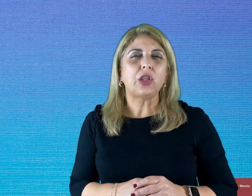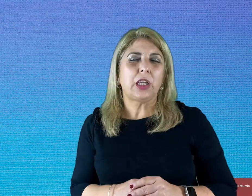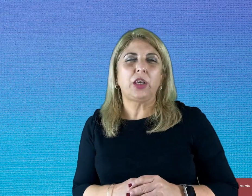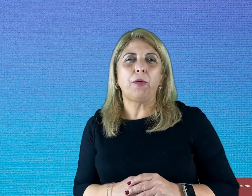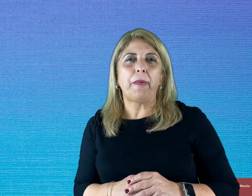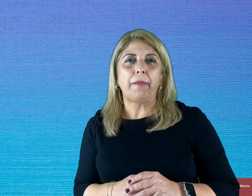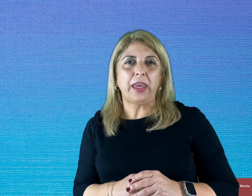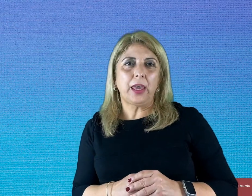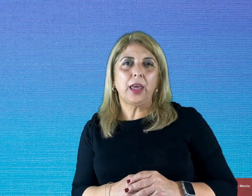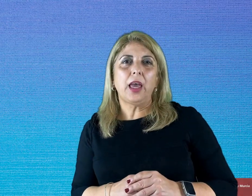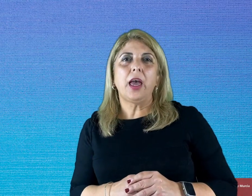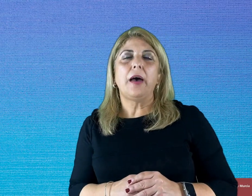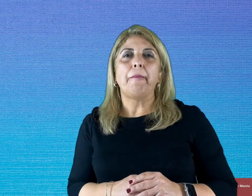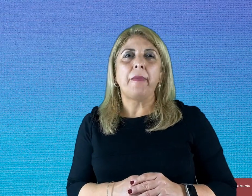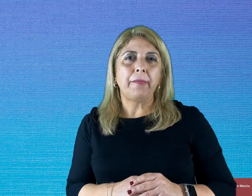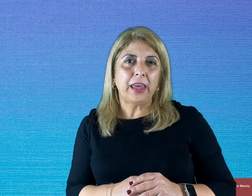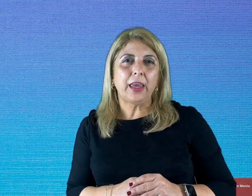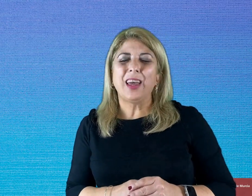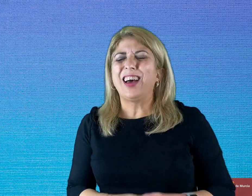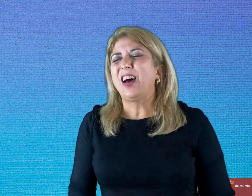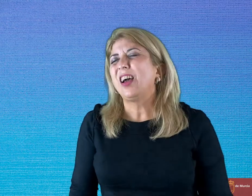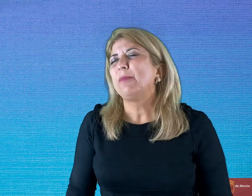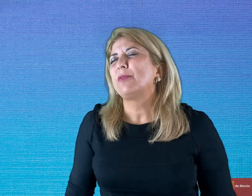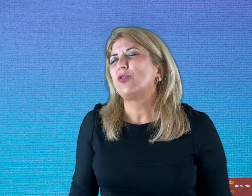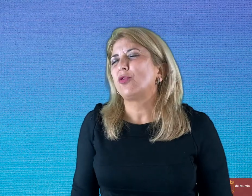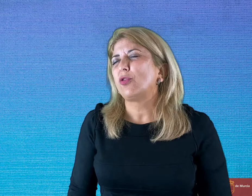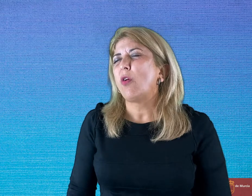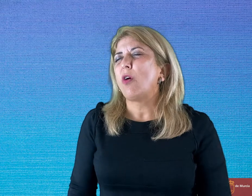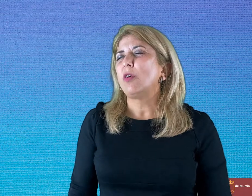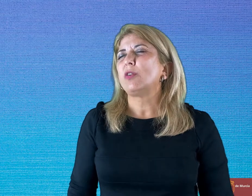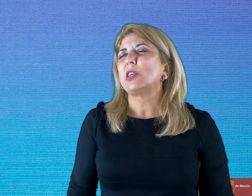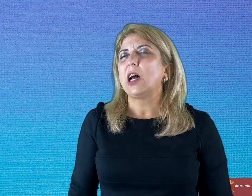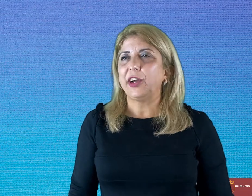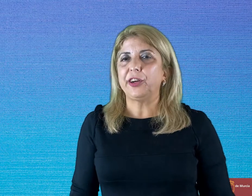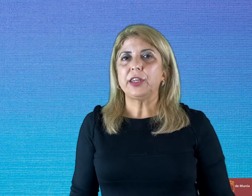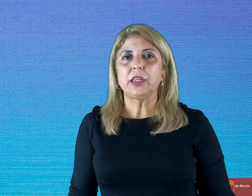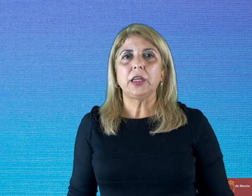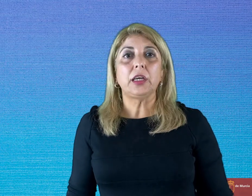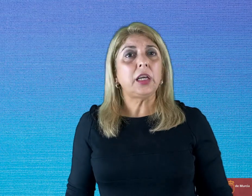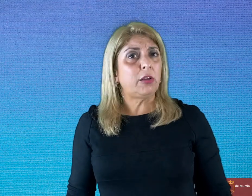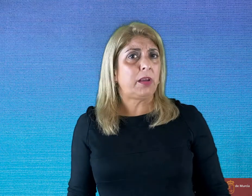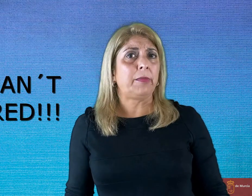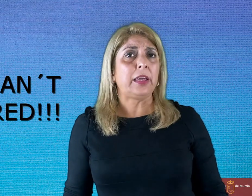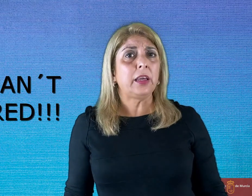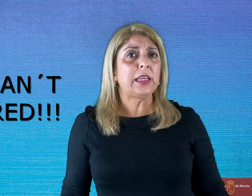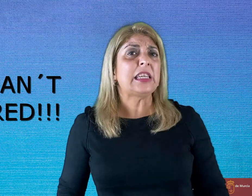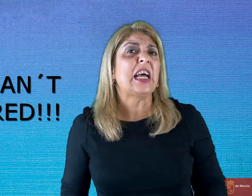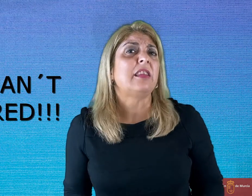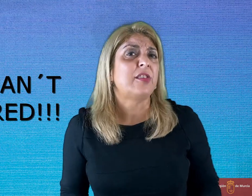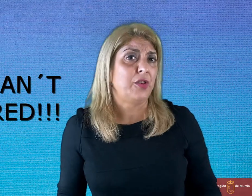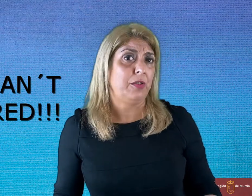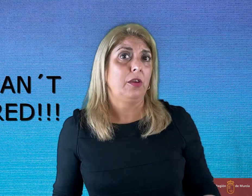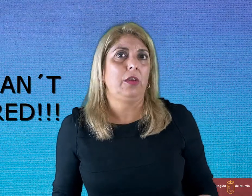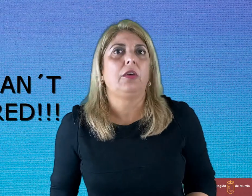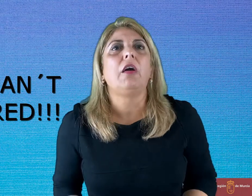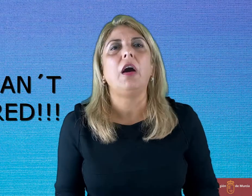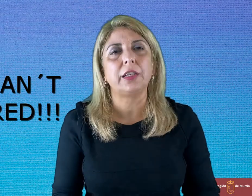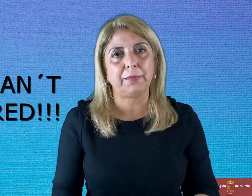tell your mommy, mommy, I'm so tired. And your mommy tells you, you can't be